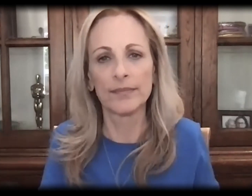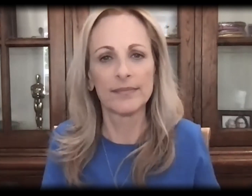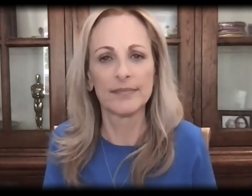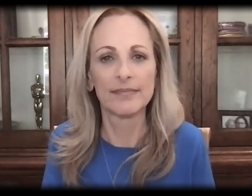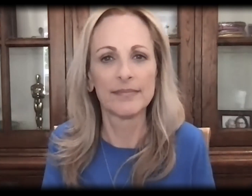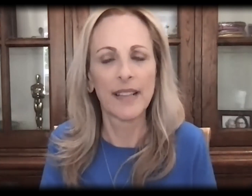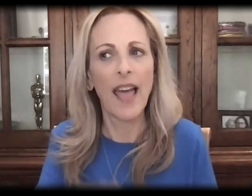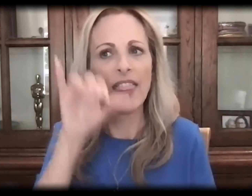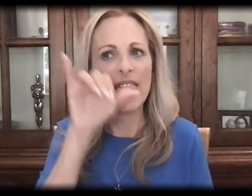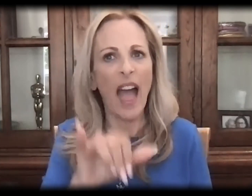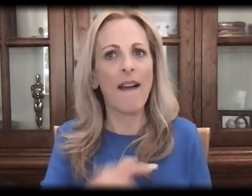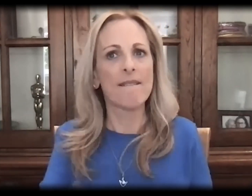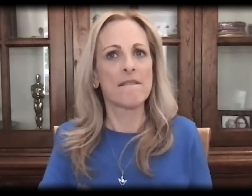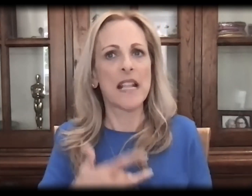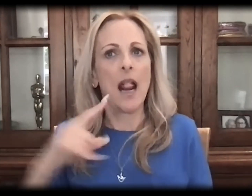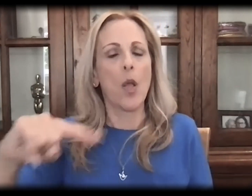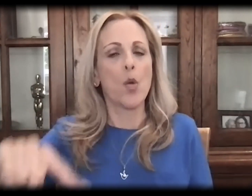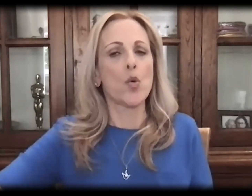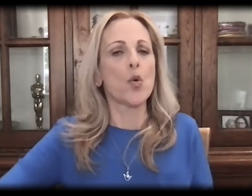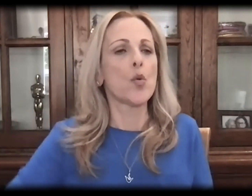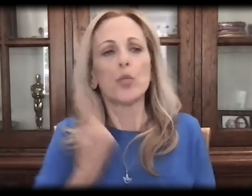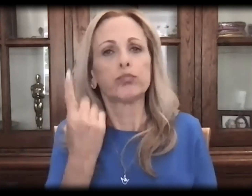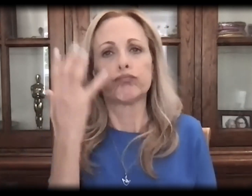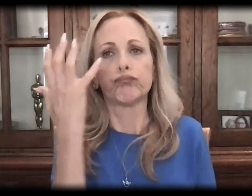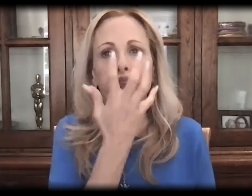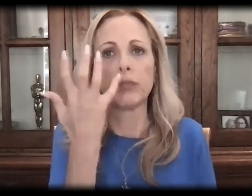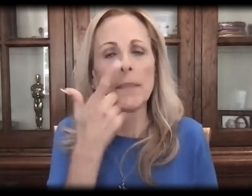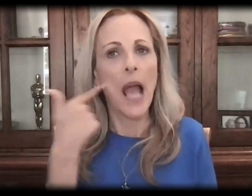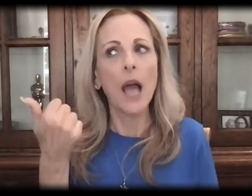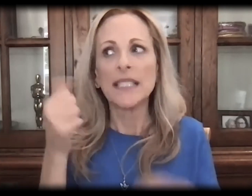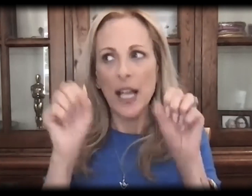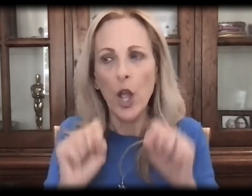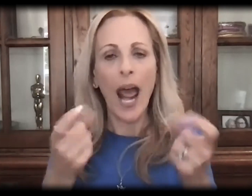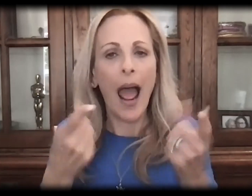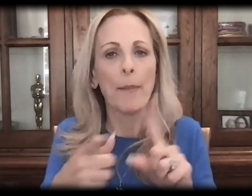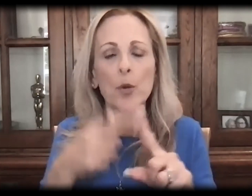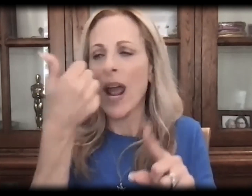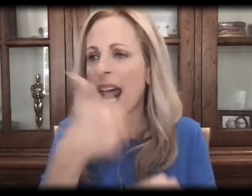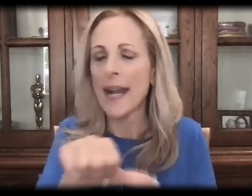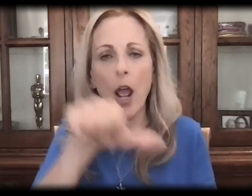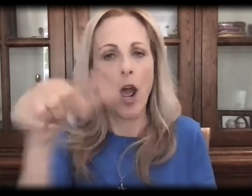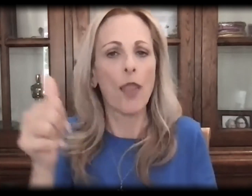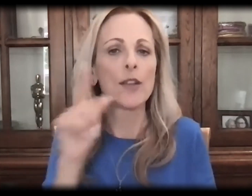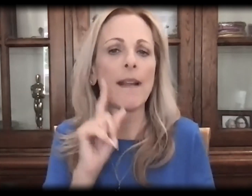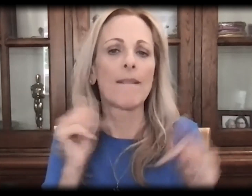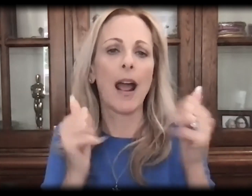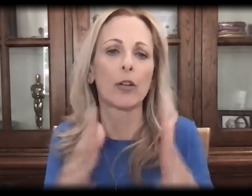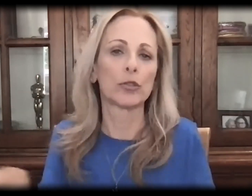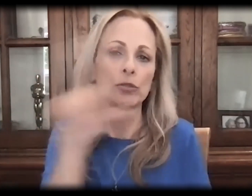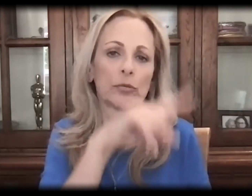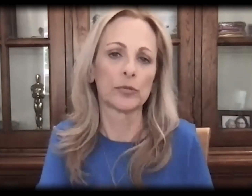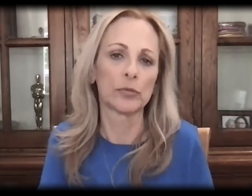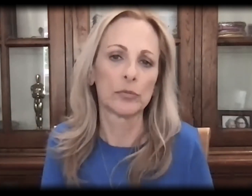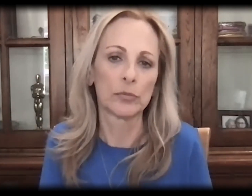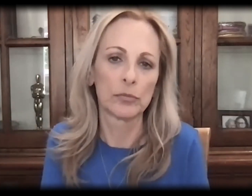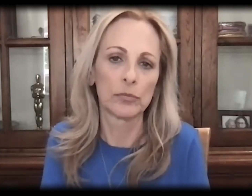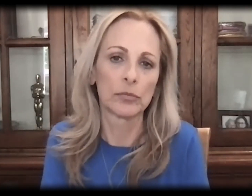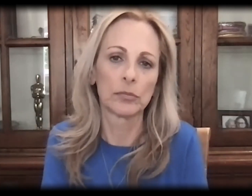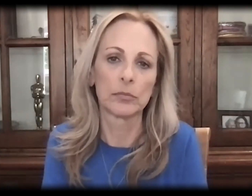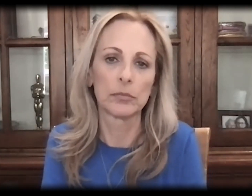And it was a no-go. And that, to me, was a barrier that I just thought could happen to anybody, to any actor who happens